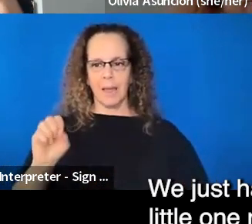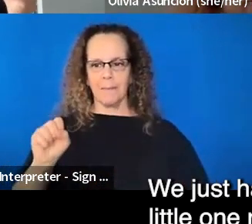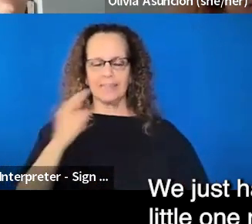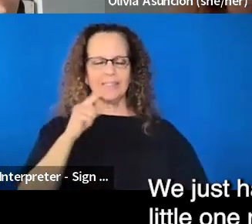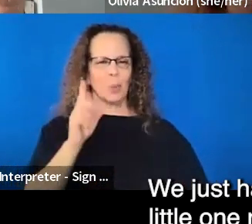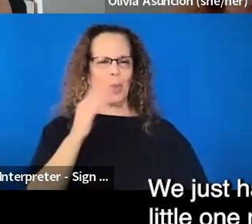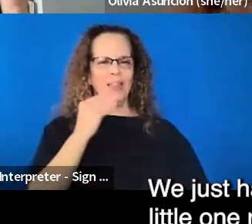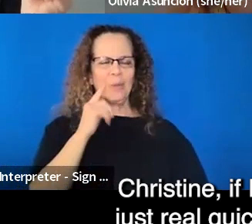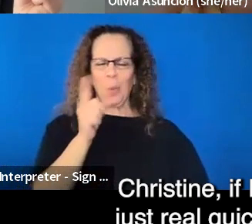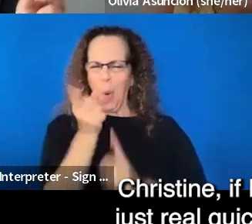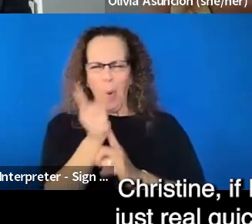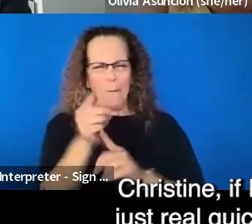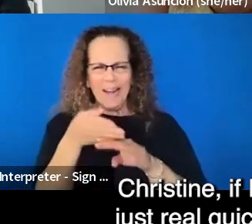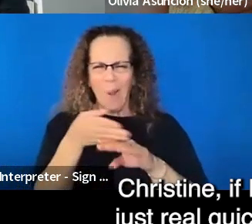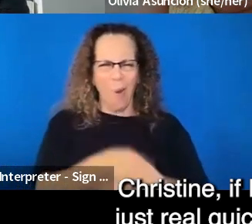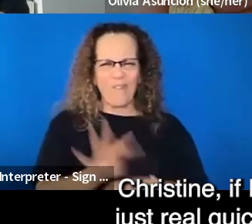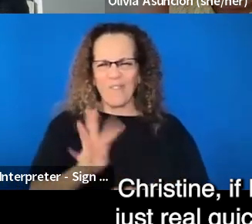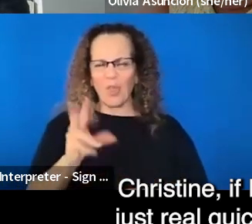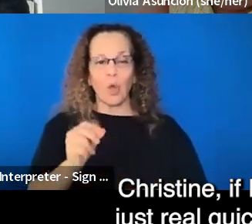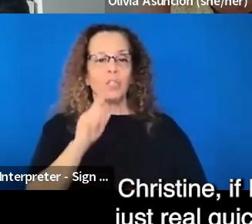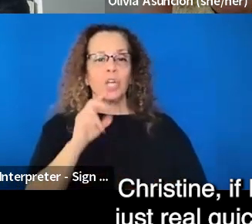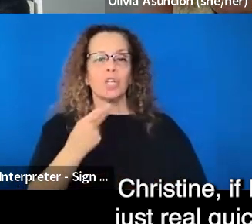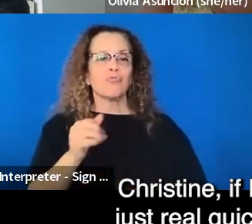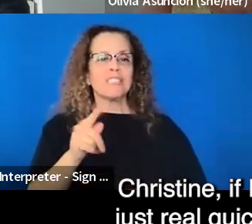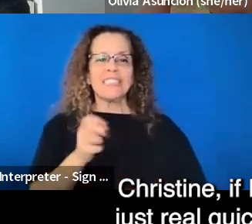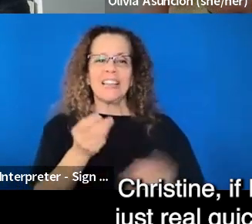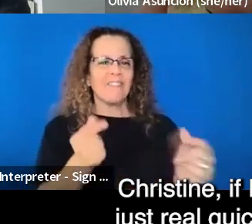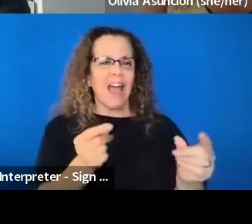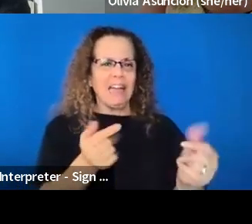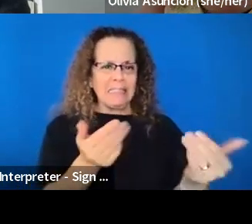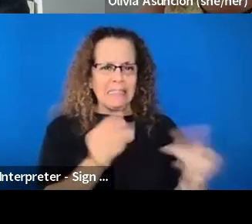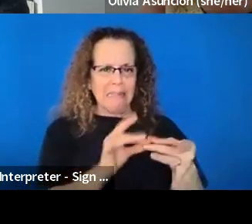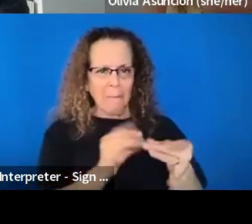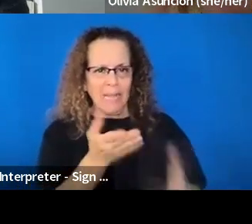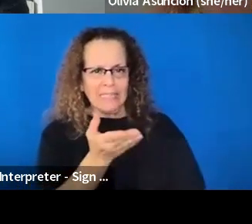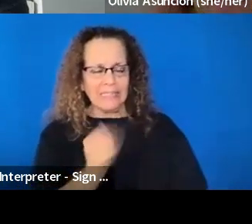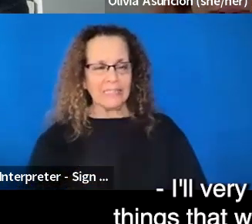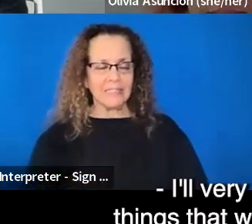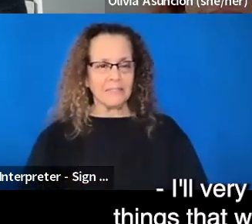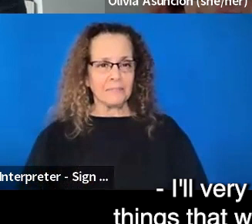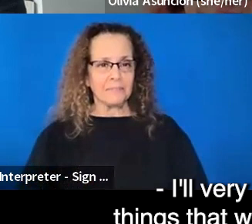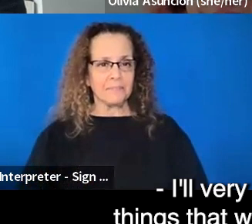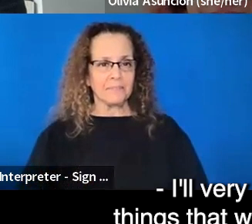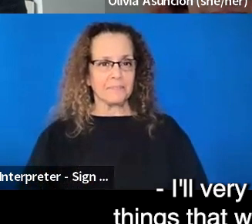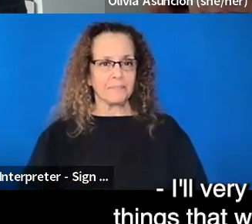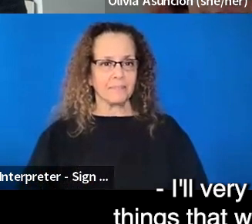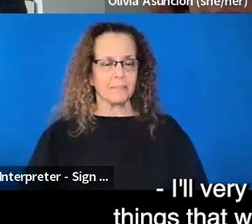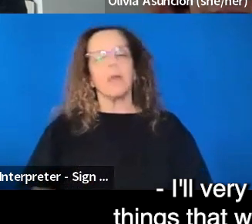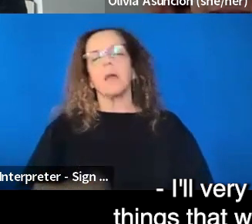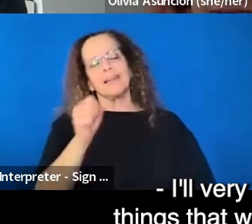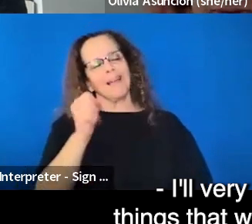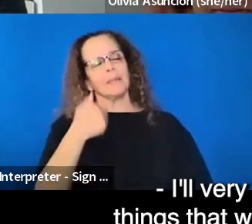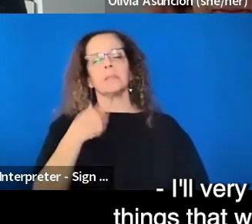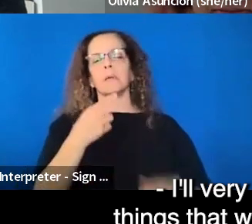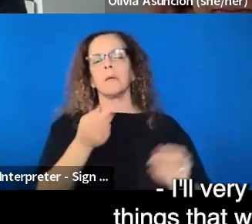a little one minute over Christine, if I could ask you just real quick to add yours. I'll very quickly say, um,